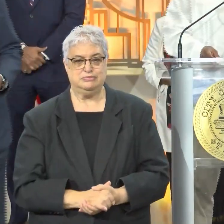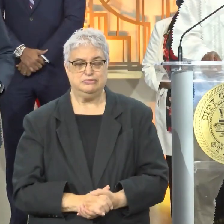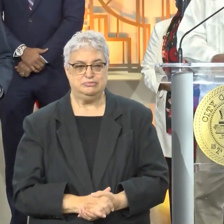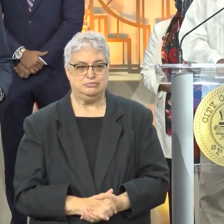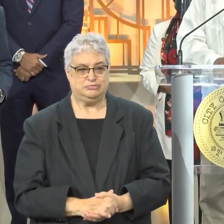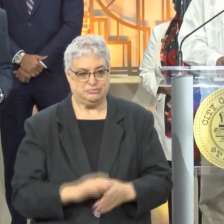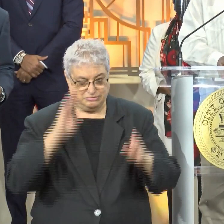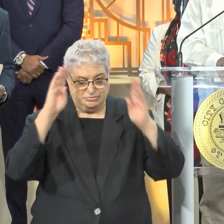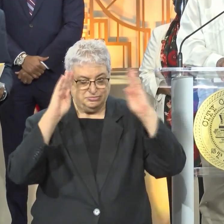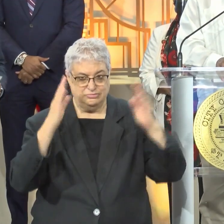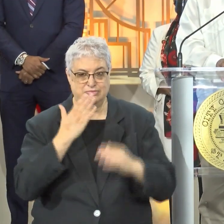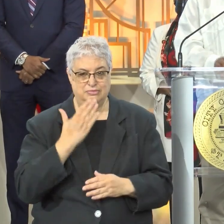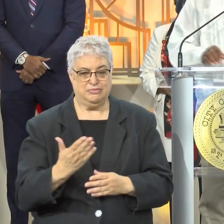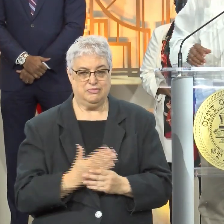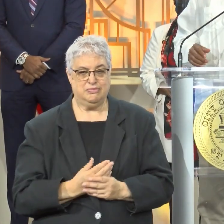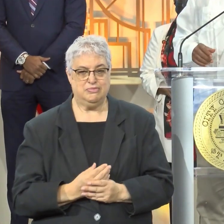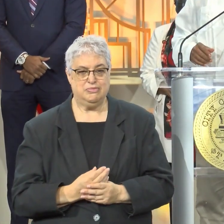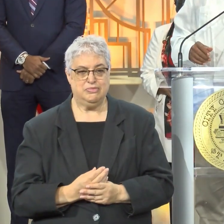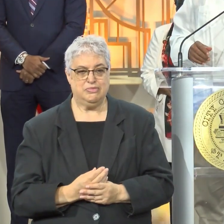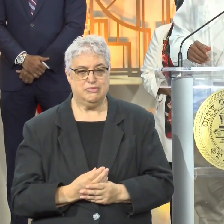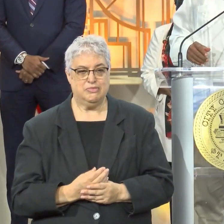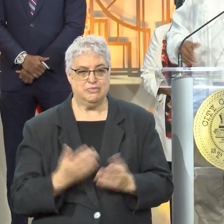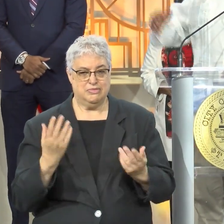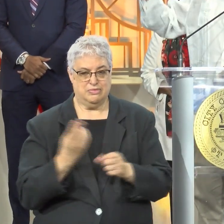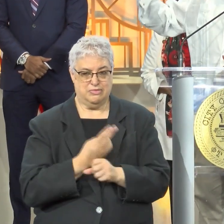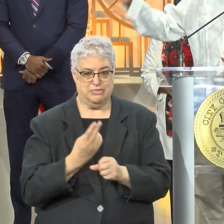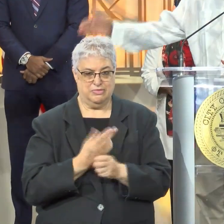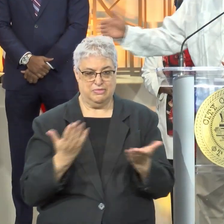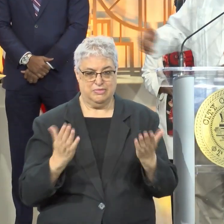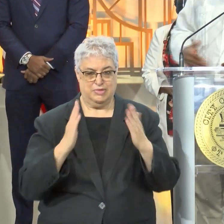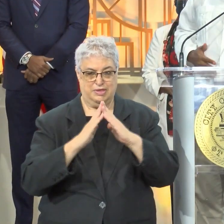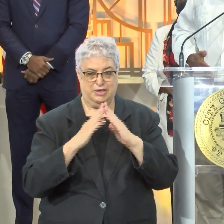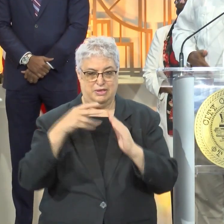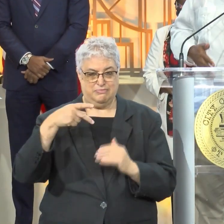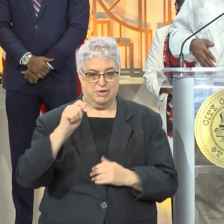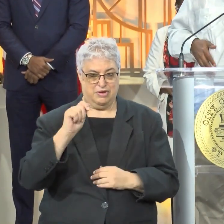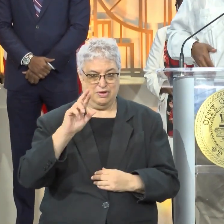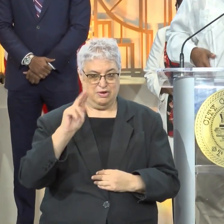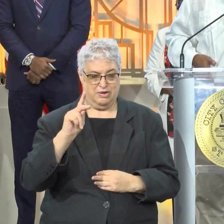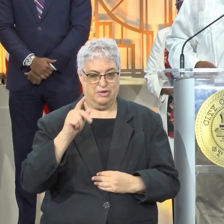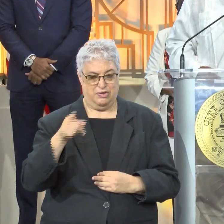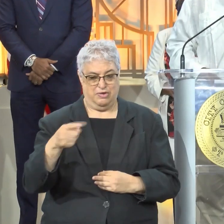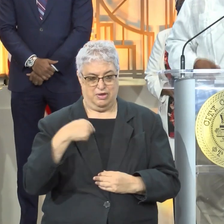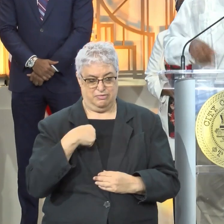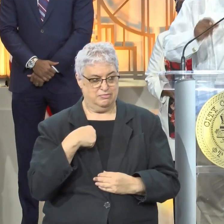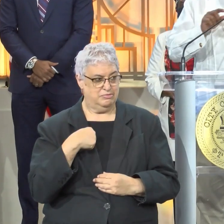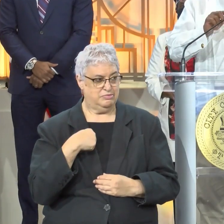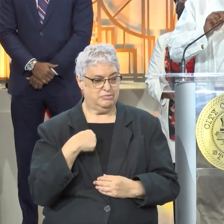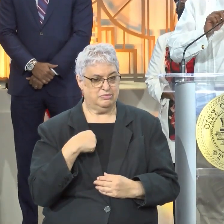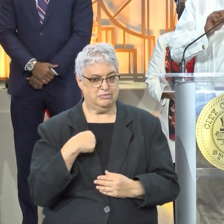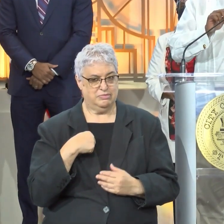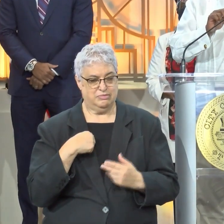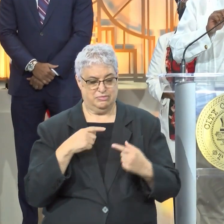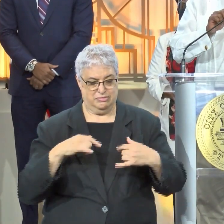Thank you, Mayor, and thank you for the use of a city park. You and I both have gotten in